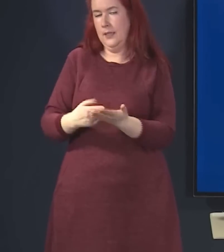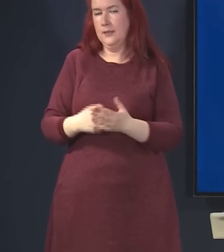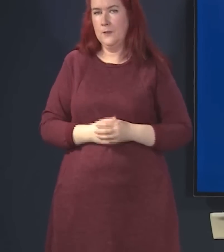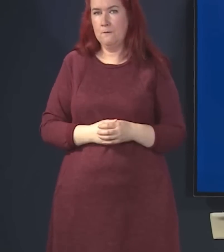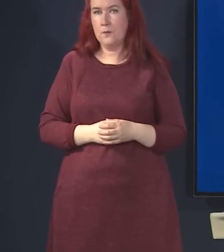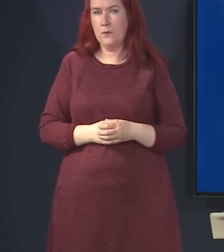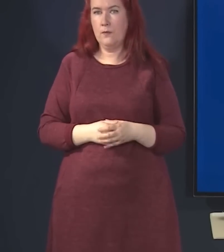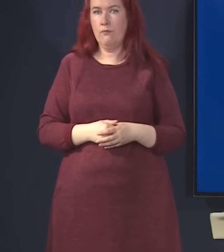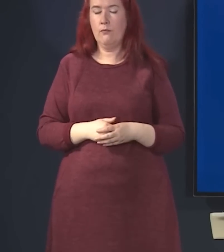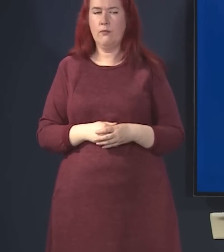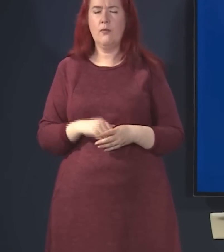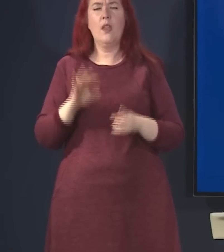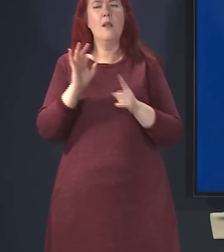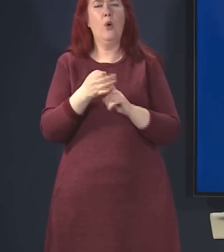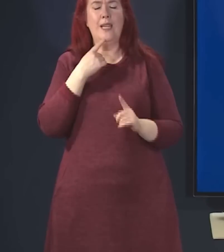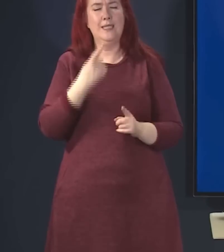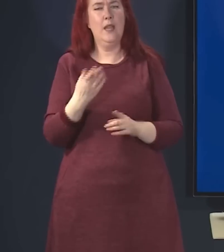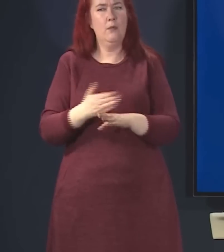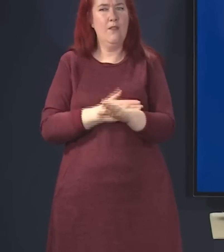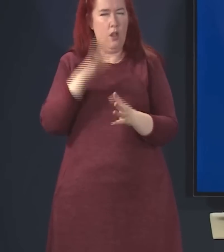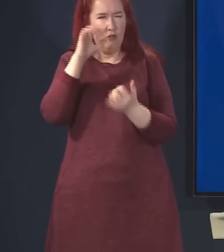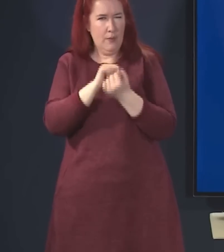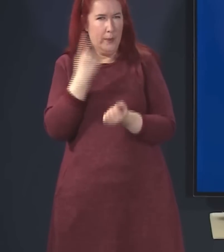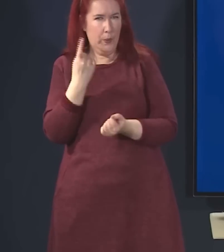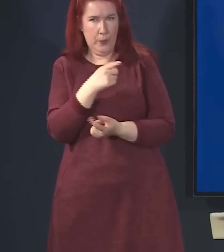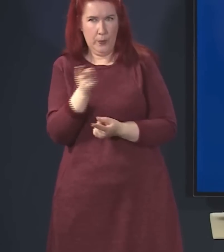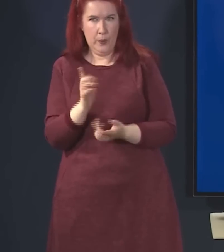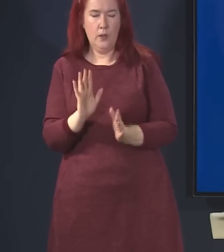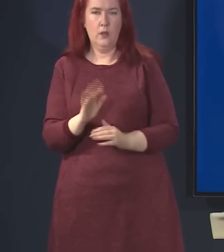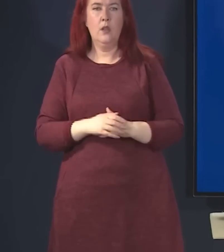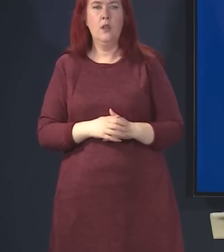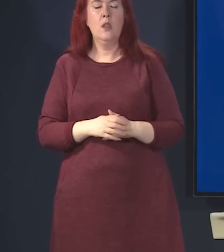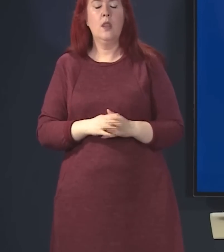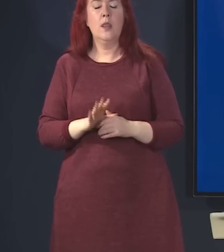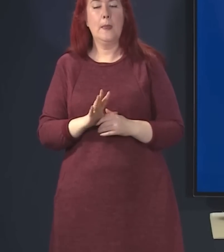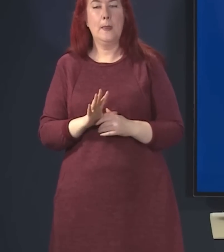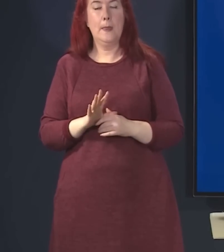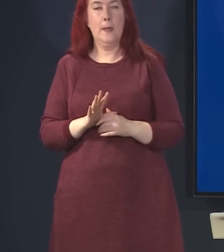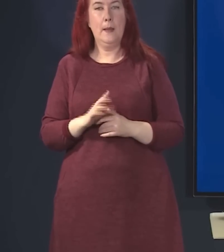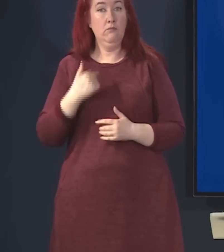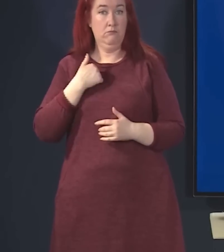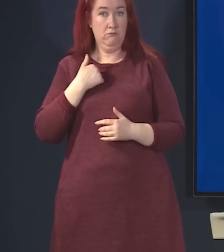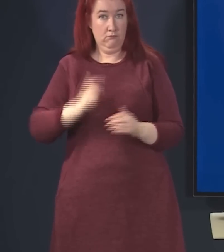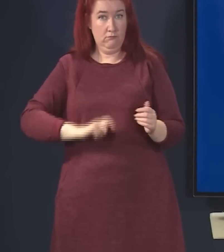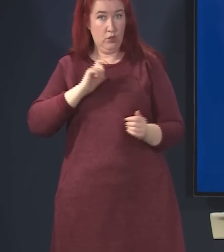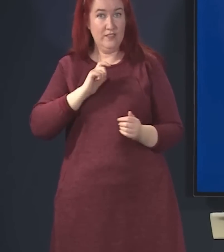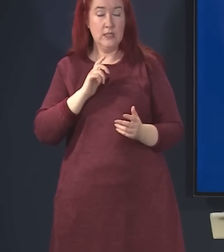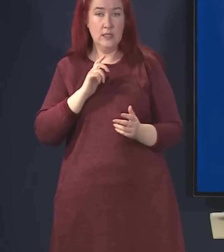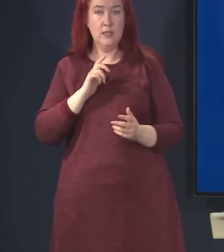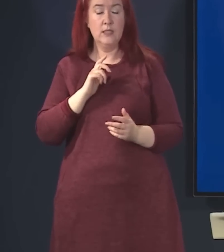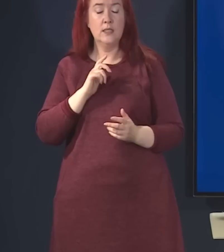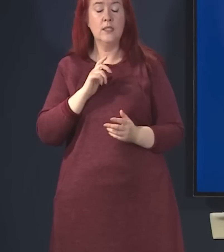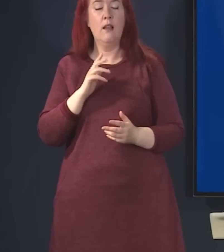made earlier on, forgive me, I can't remember who I made this point to, but I have confidence in the